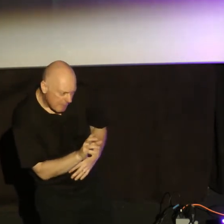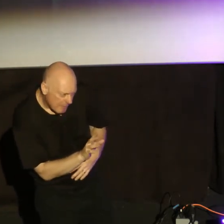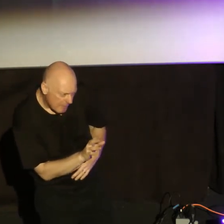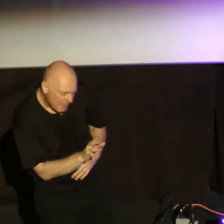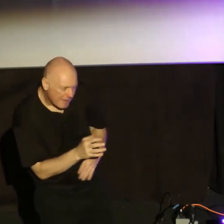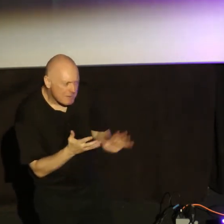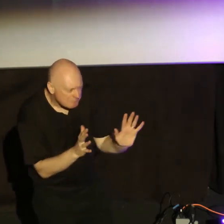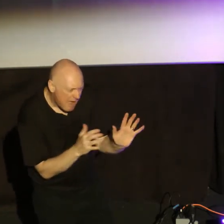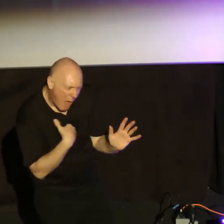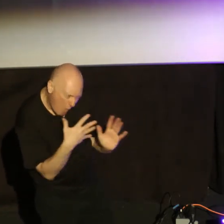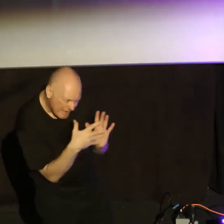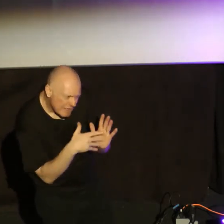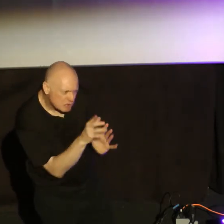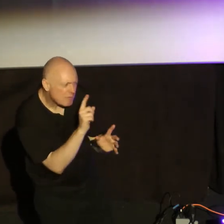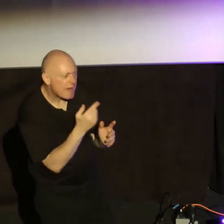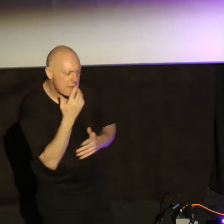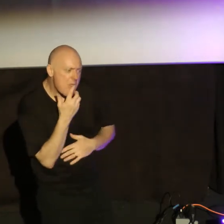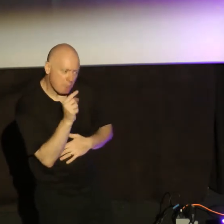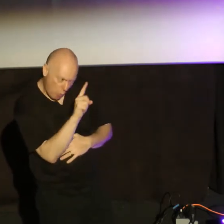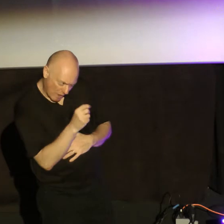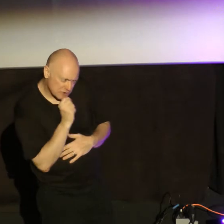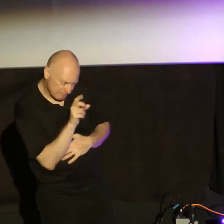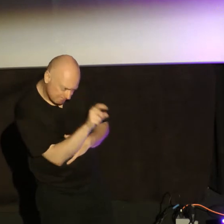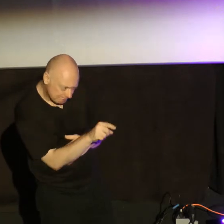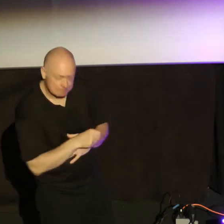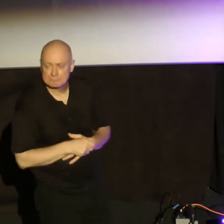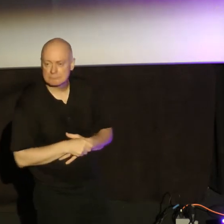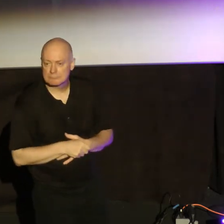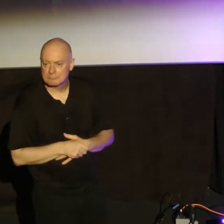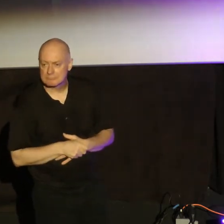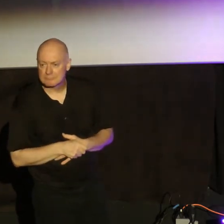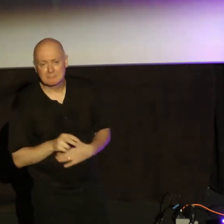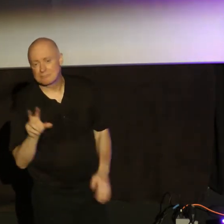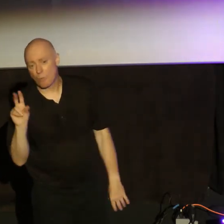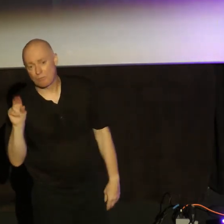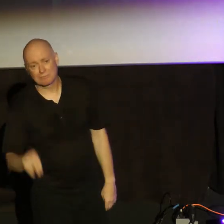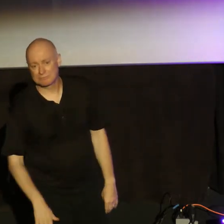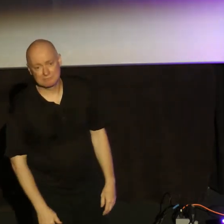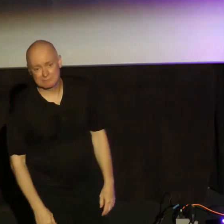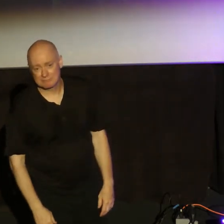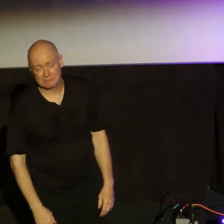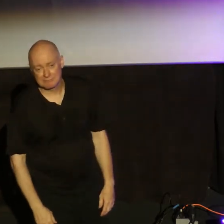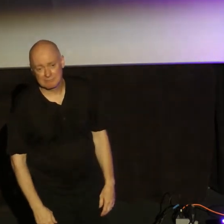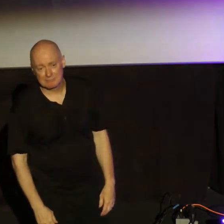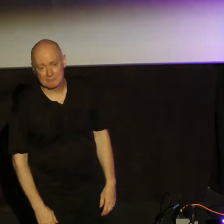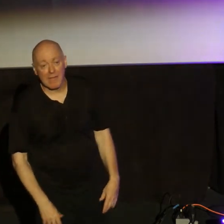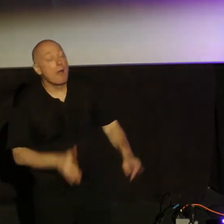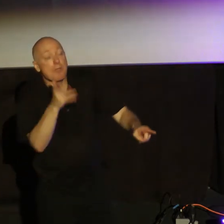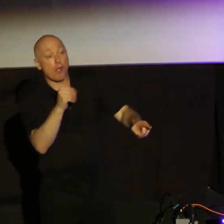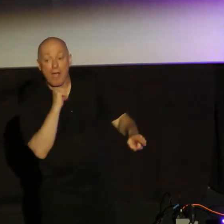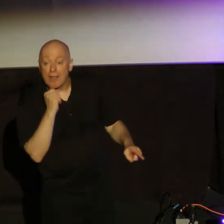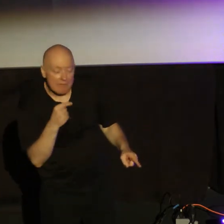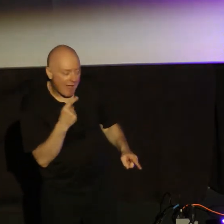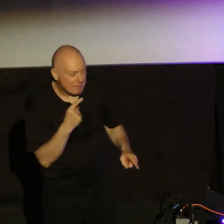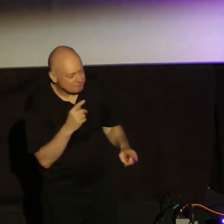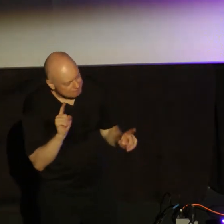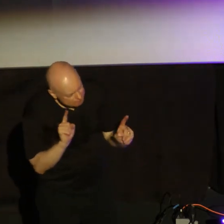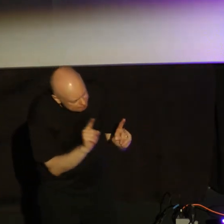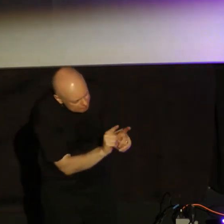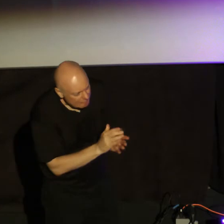we're going to just test your faith. Let's see how you're doing this test. See what you know, Abraham. And he doesn't say, he doesn't come up to him and just say, hey, Abraham,